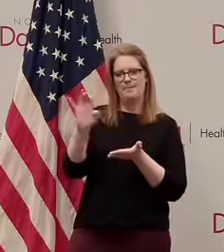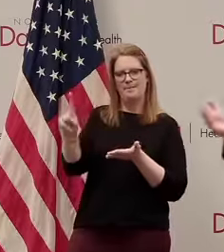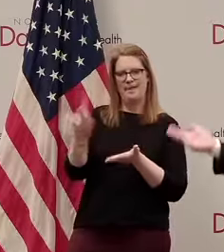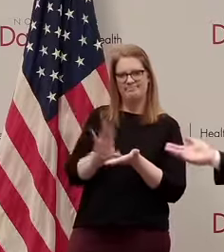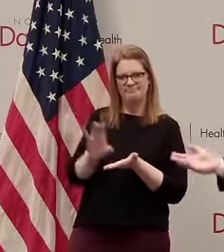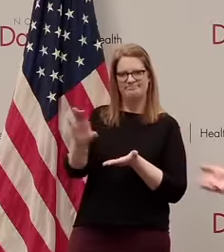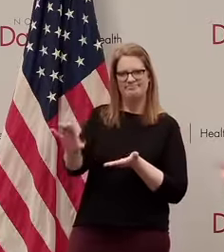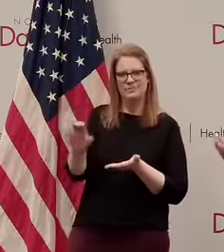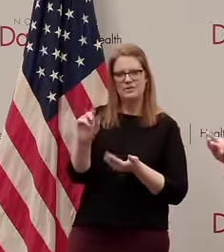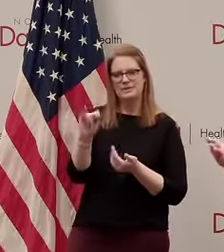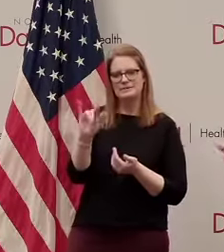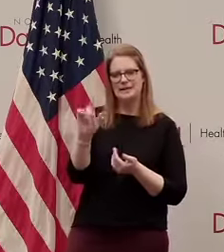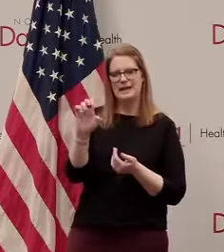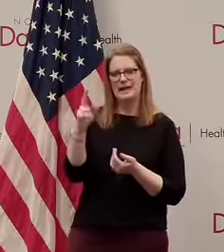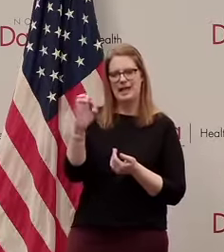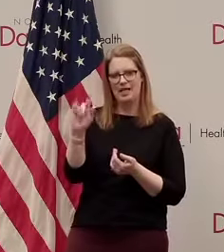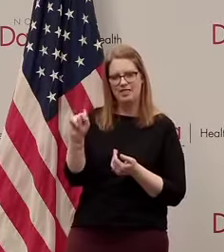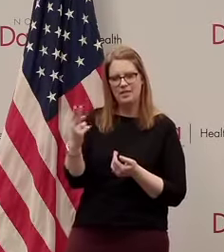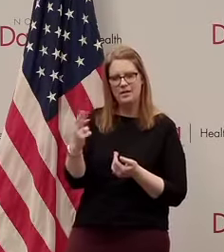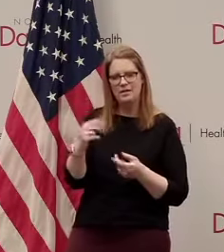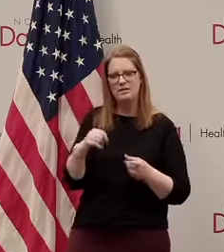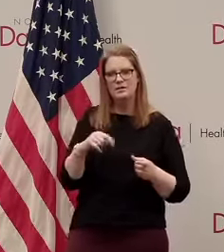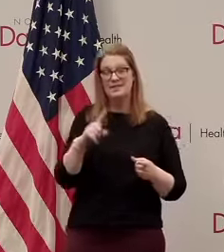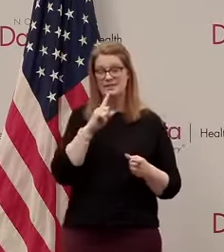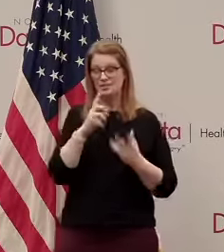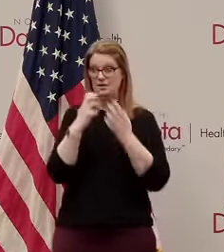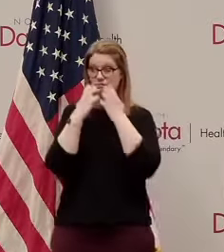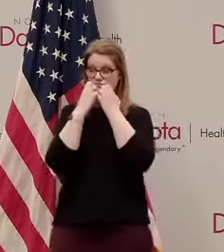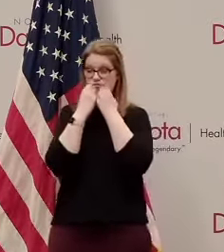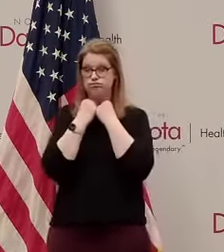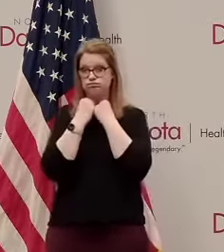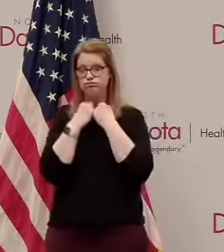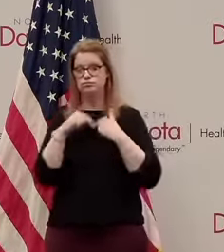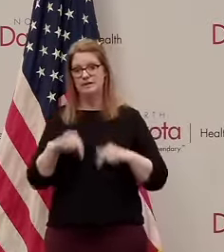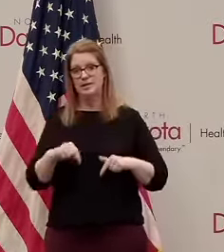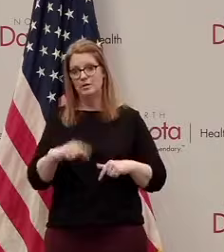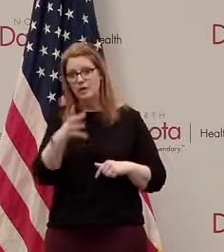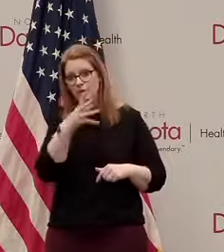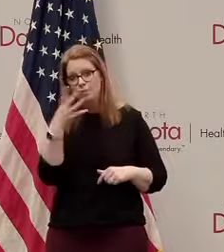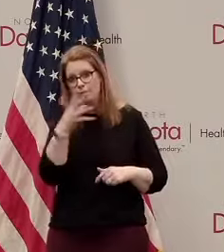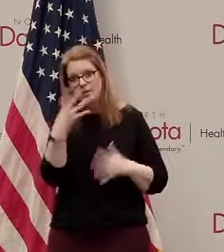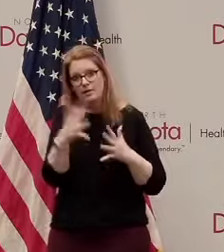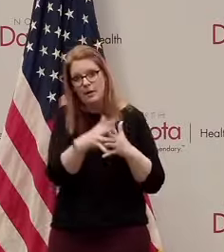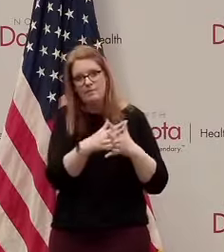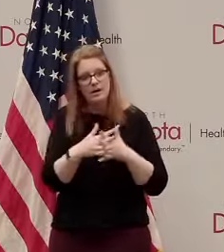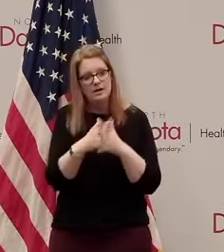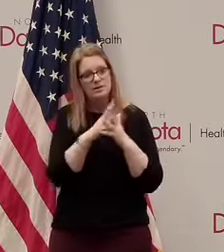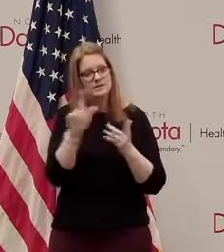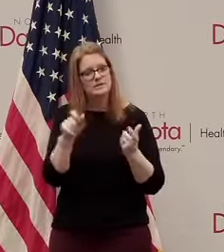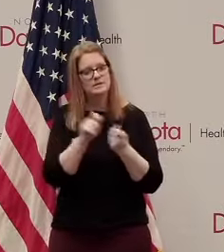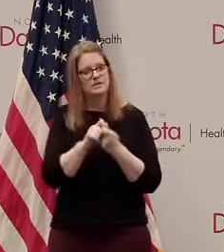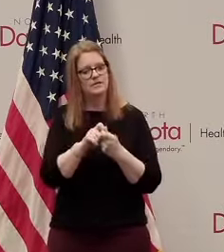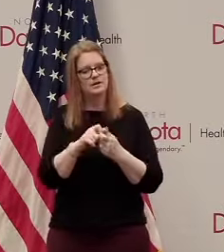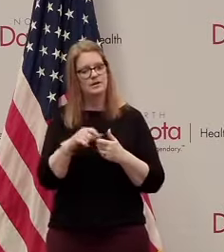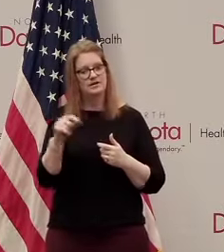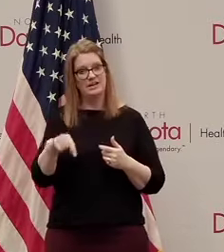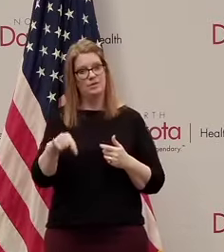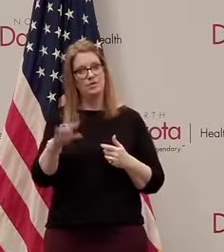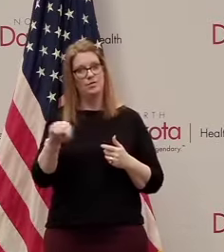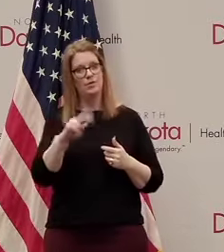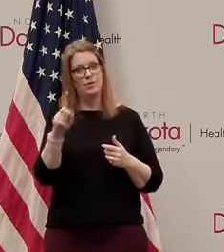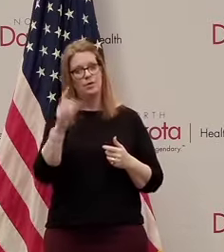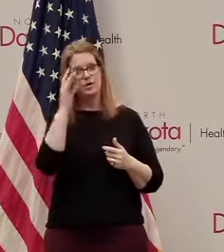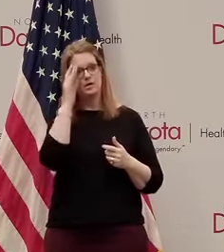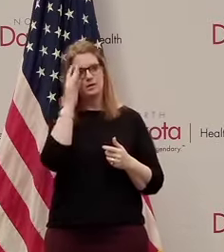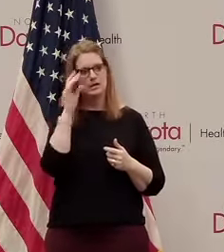telehealth and you know this is a subject near and dear to all of our hearts here in rural America and particularly in North Dakota but just yesterday on a phone